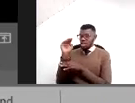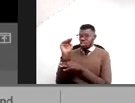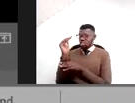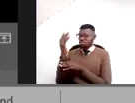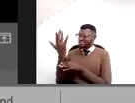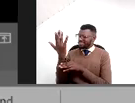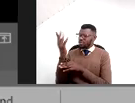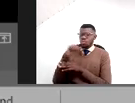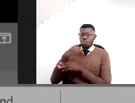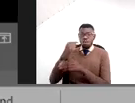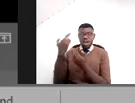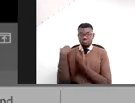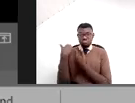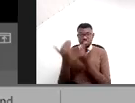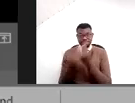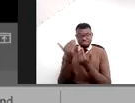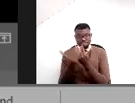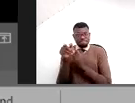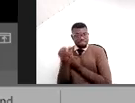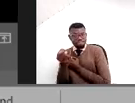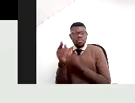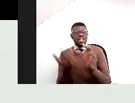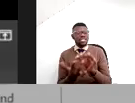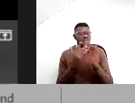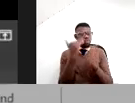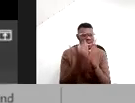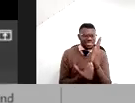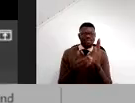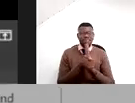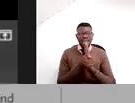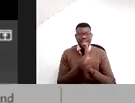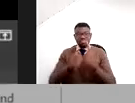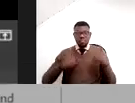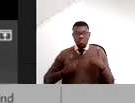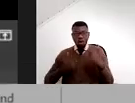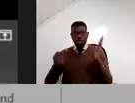I have to take care of this and this and specialist and expertise and technology.